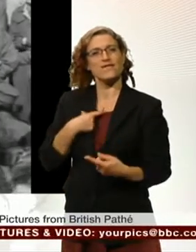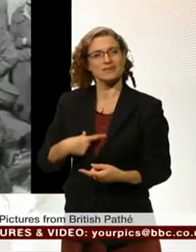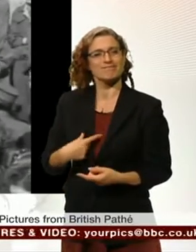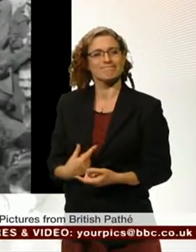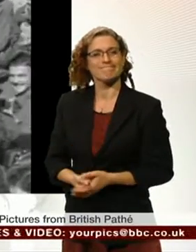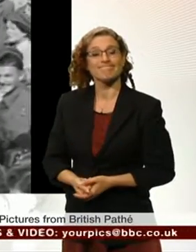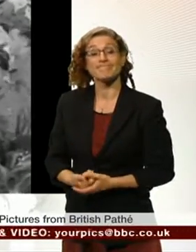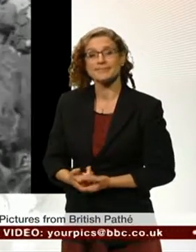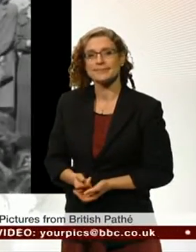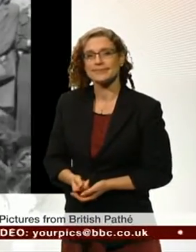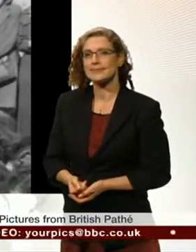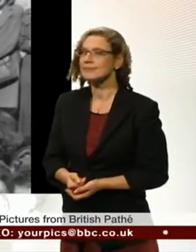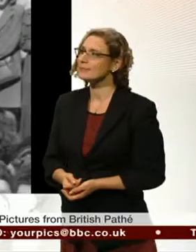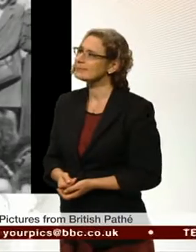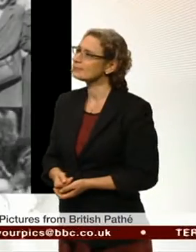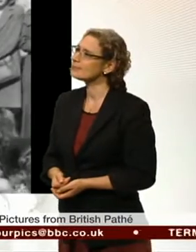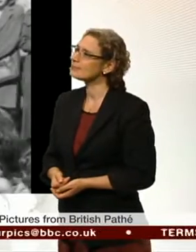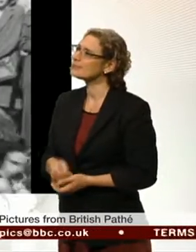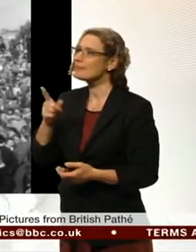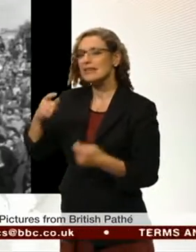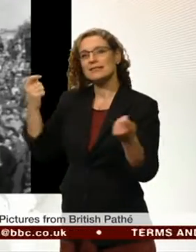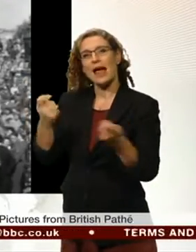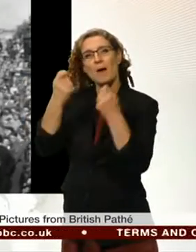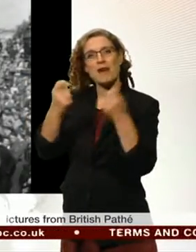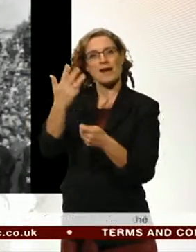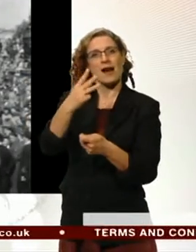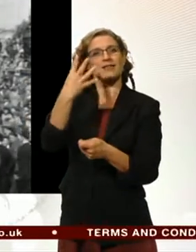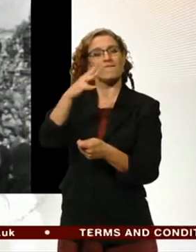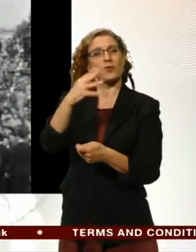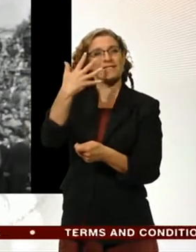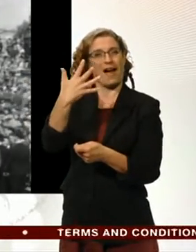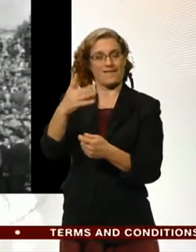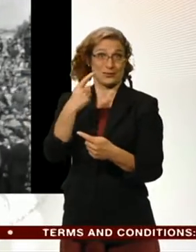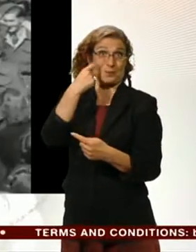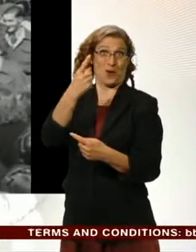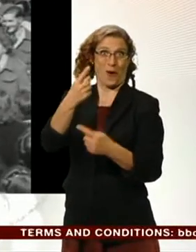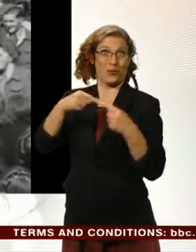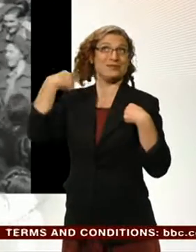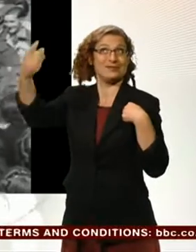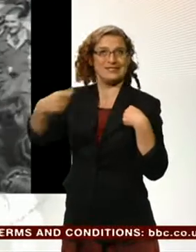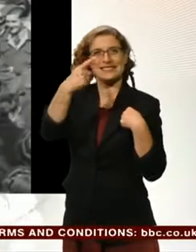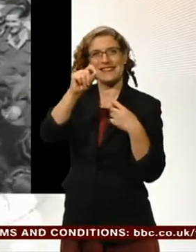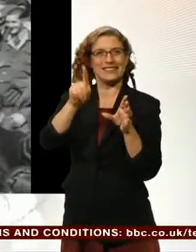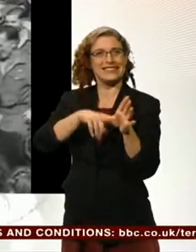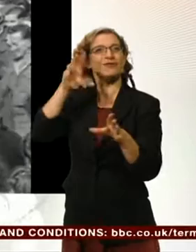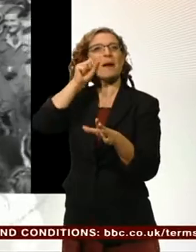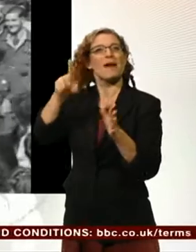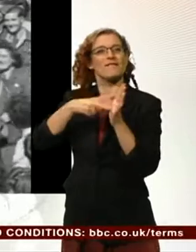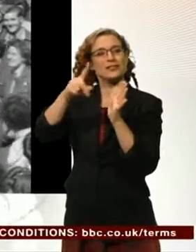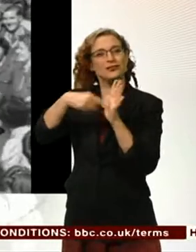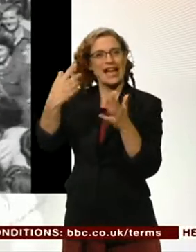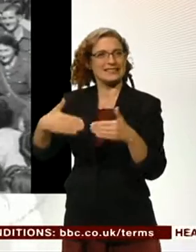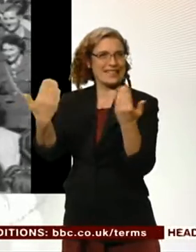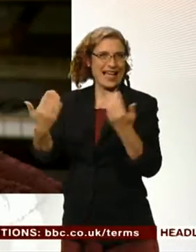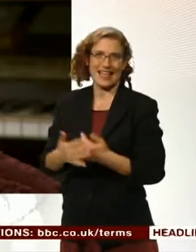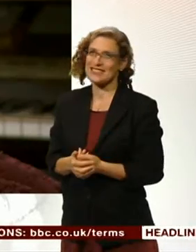Celebrations in 1945 and 70 years on, events will be held in London to commemorate VJ Day. I'm proud of